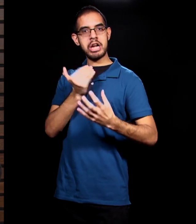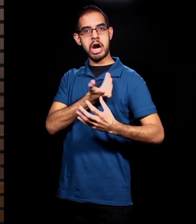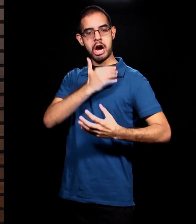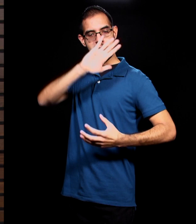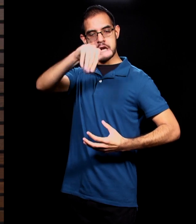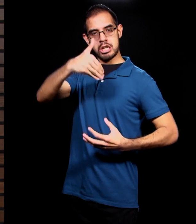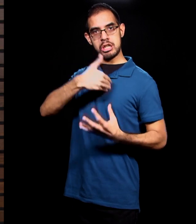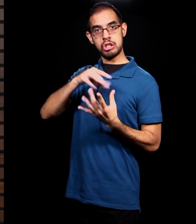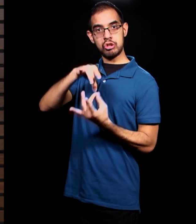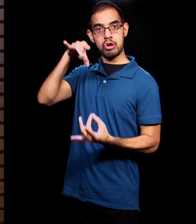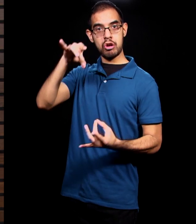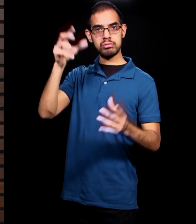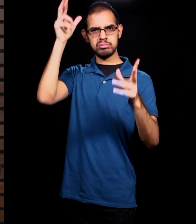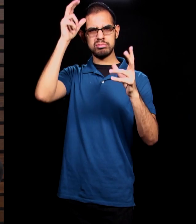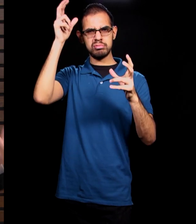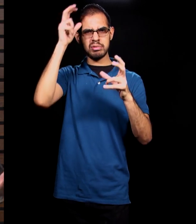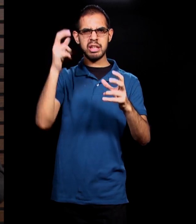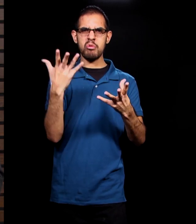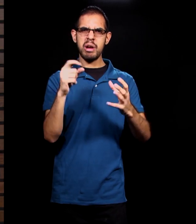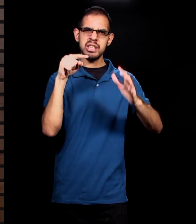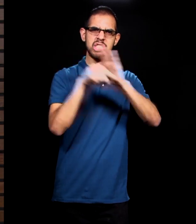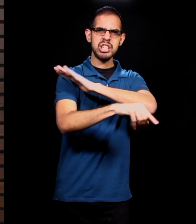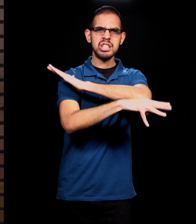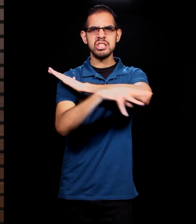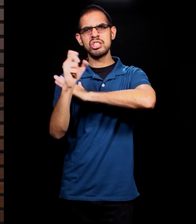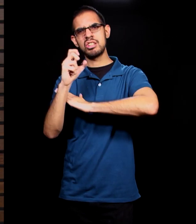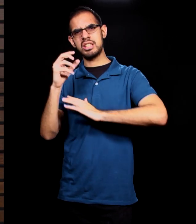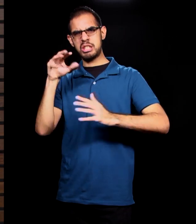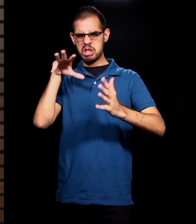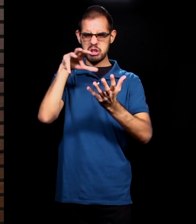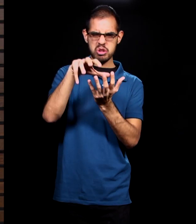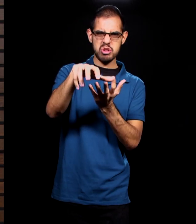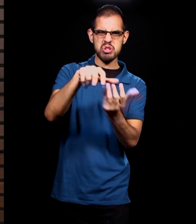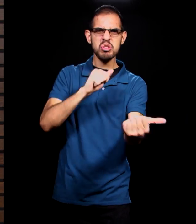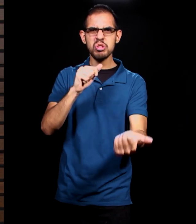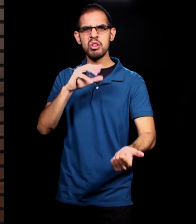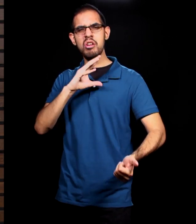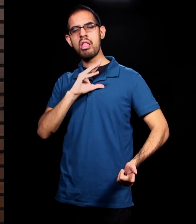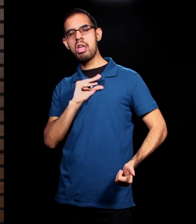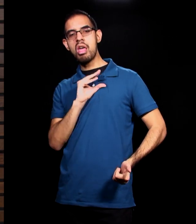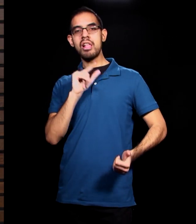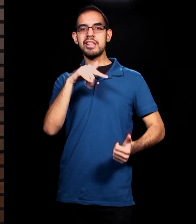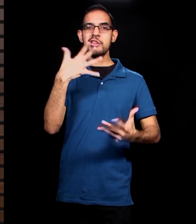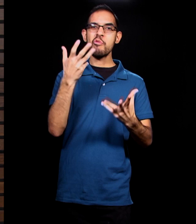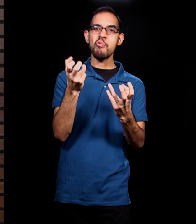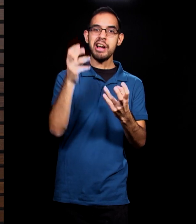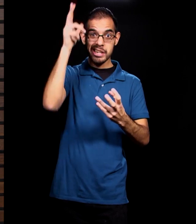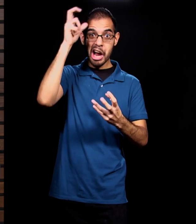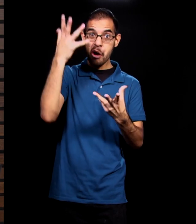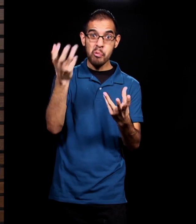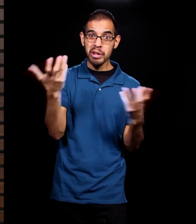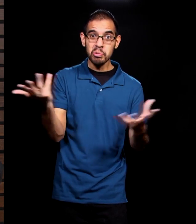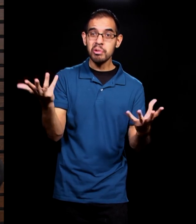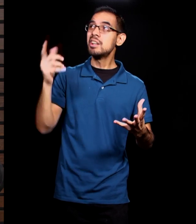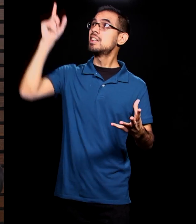kill, and destroy. He wants to devour. He wants us to spend eternity apart from God. He wants to cause torment.